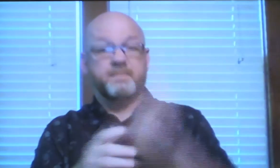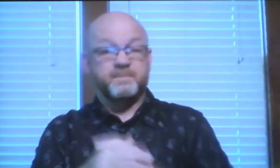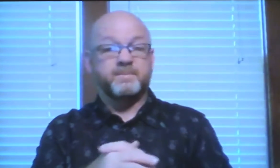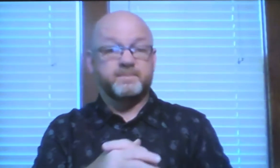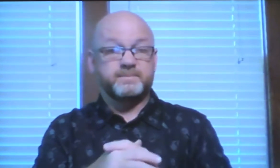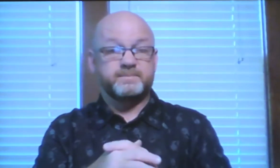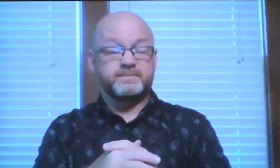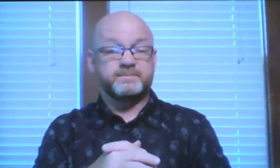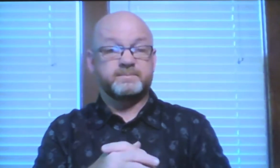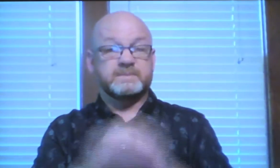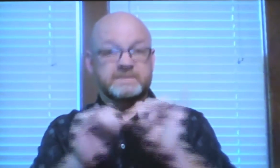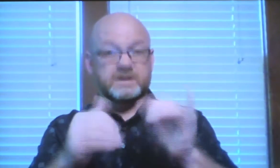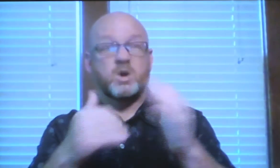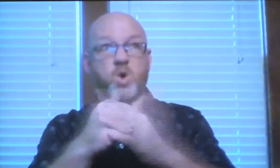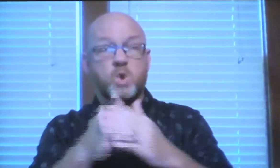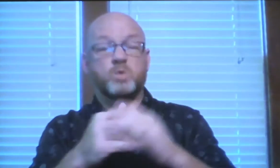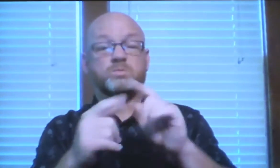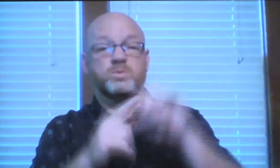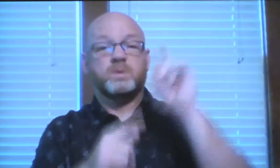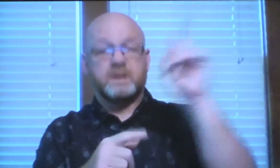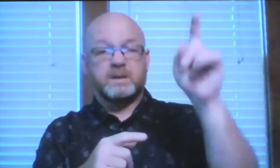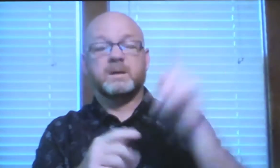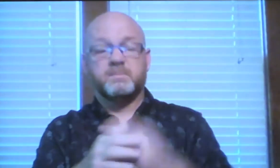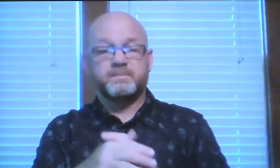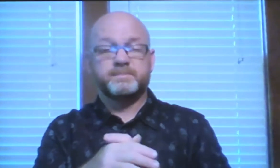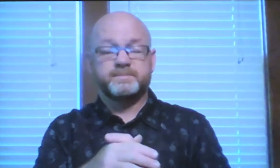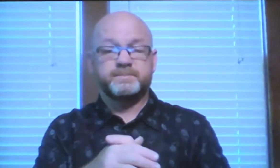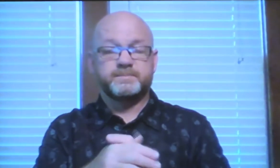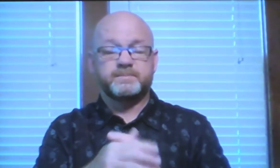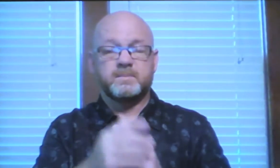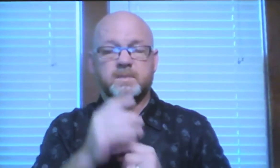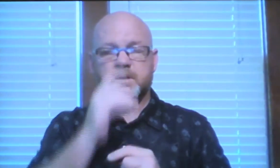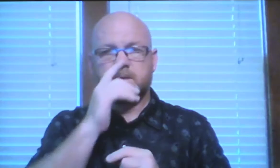And stay close to God. Stay close to Him.